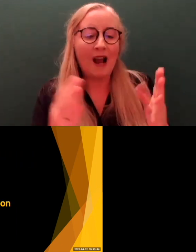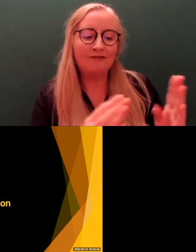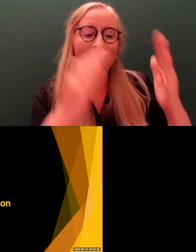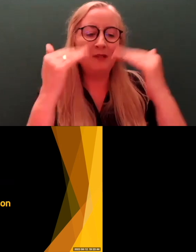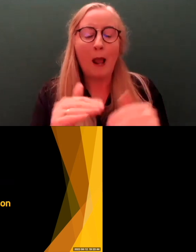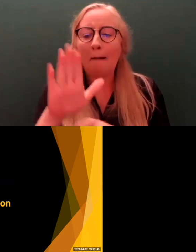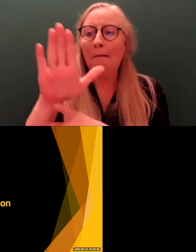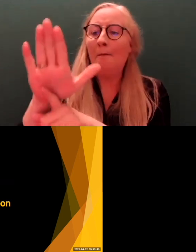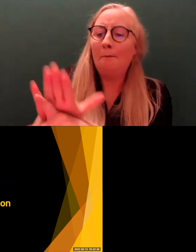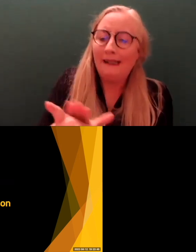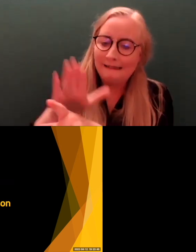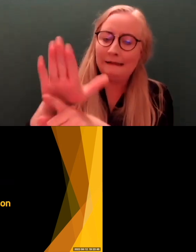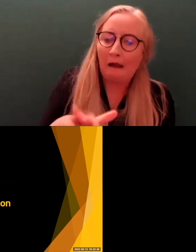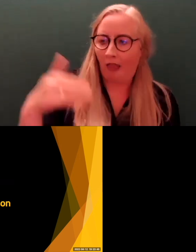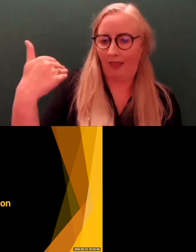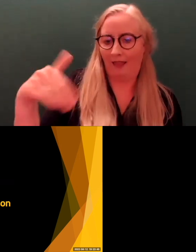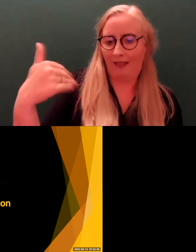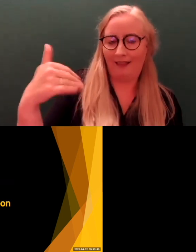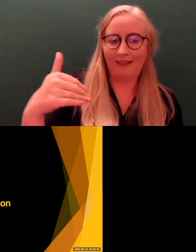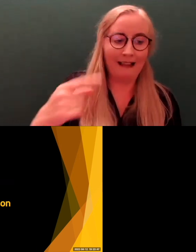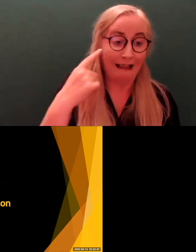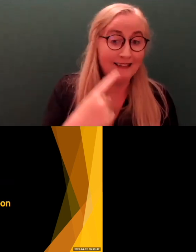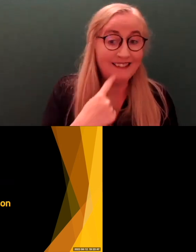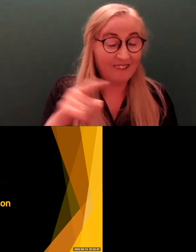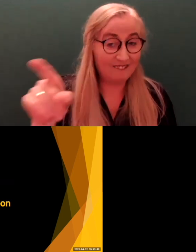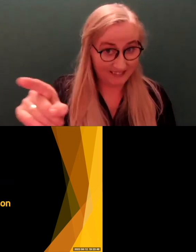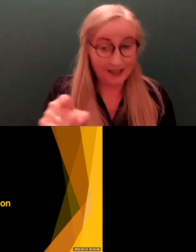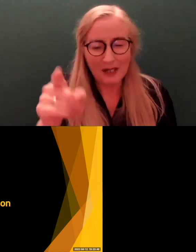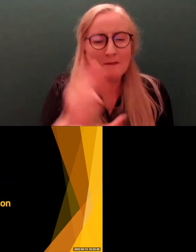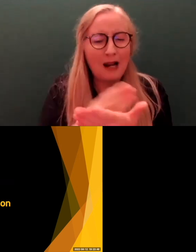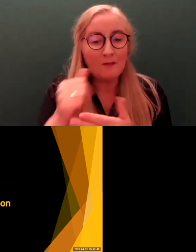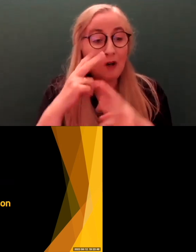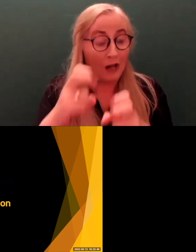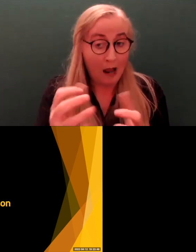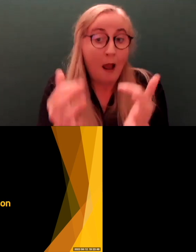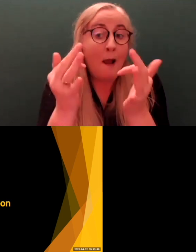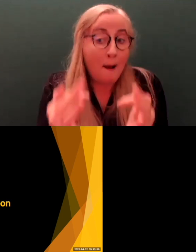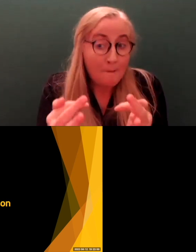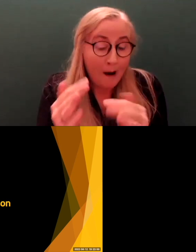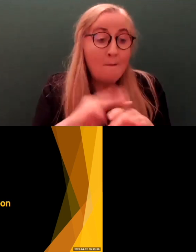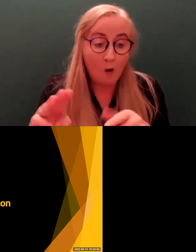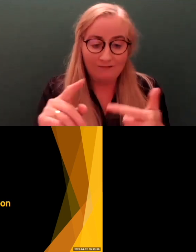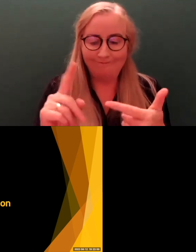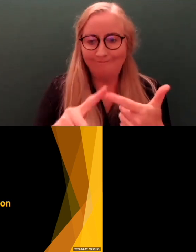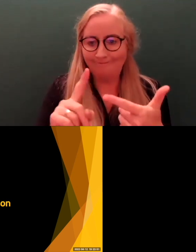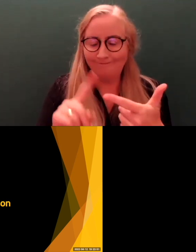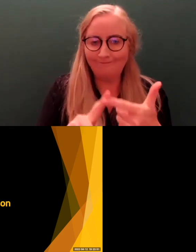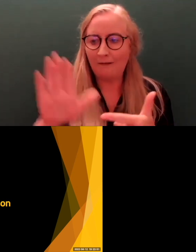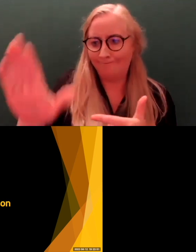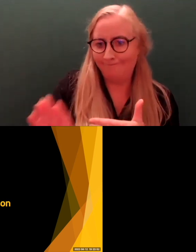deaf people that also came out of this research. There was definitely much more of this pity than there was of the disbelief.